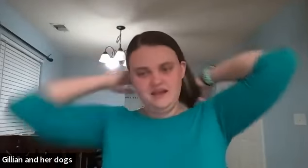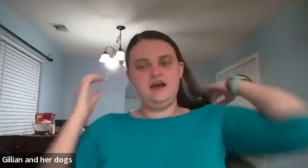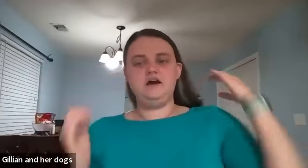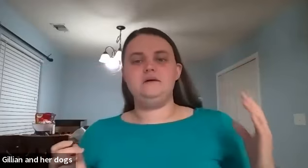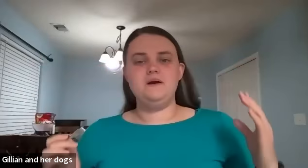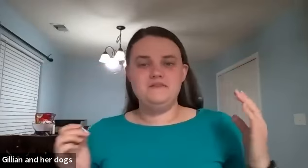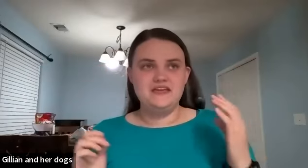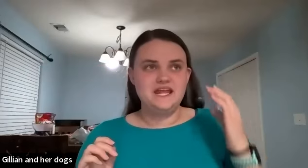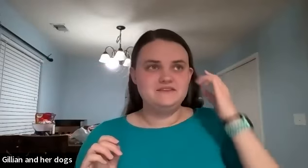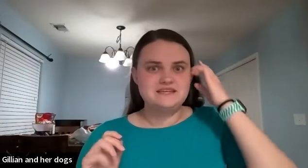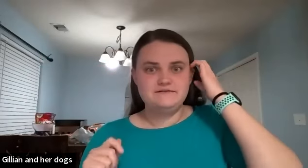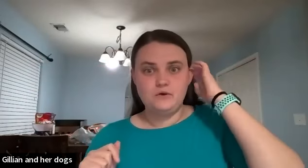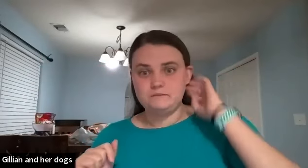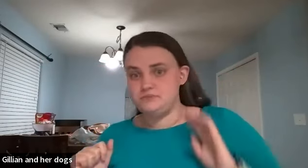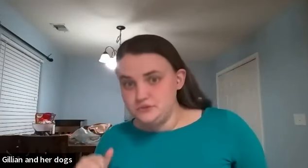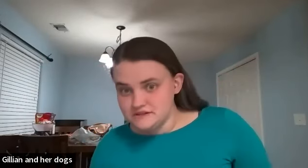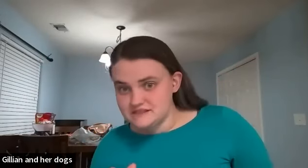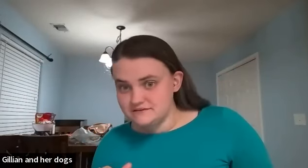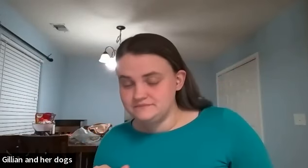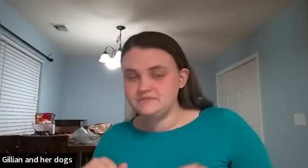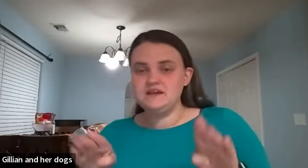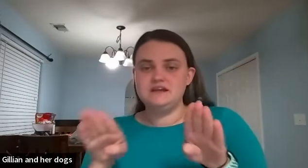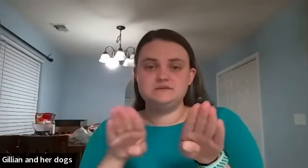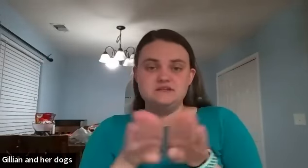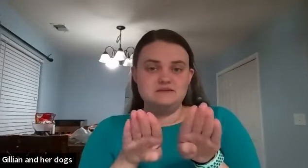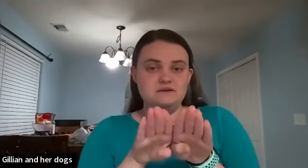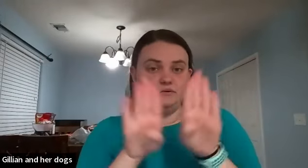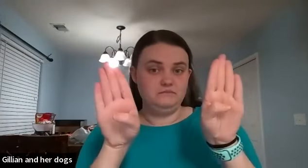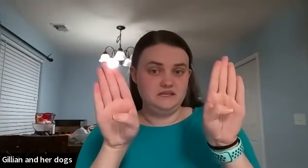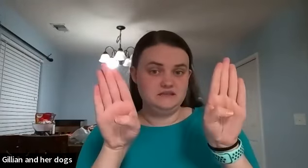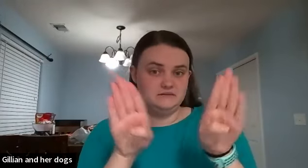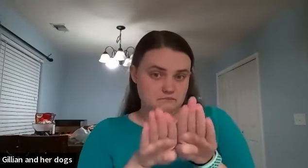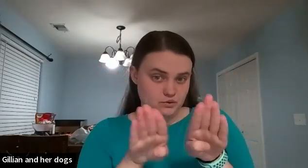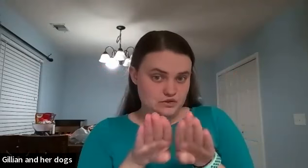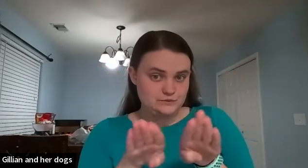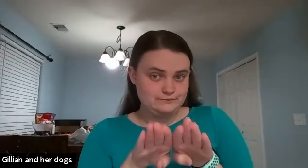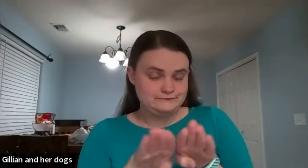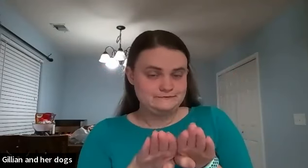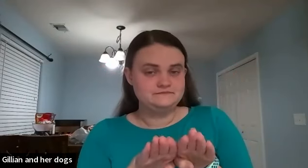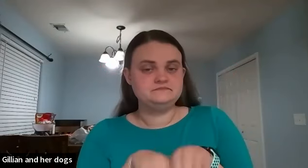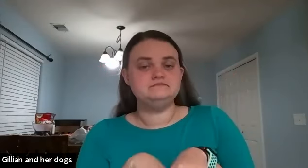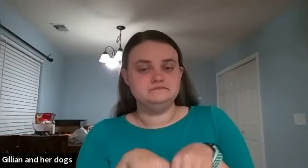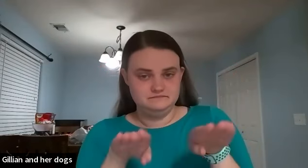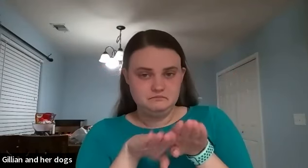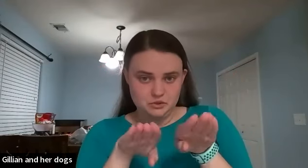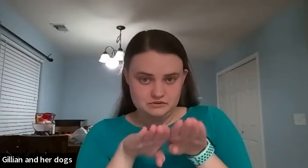um then the sign for boots it's gonna be the same thing but with bees boots boots